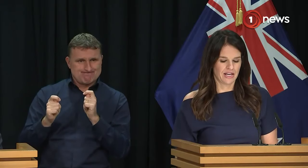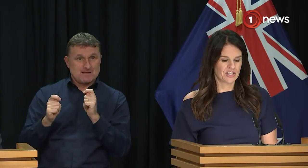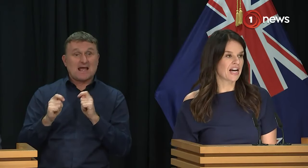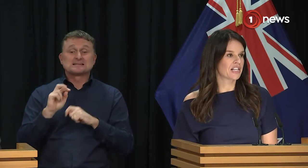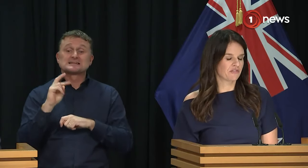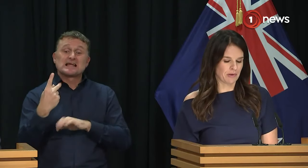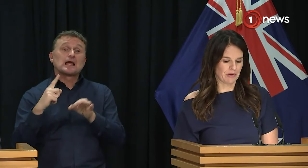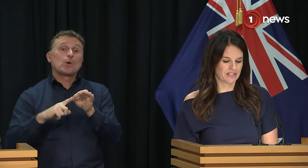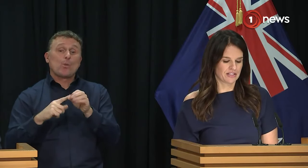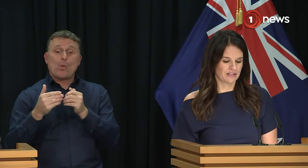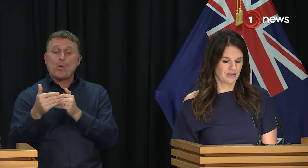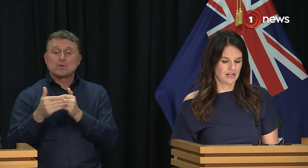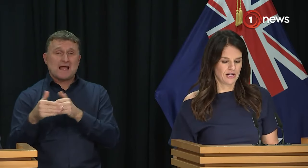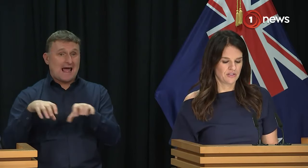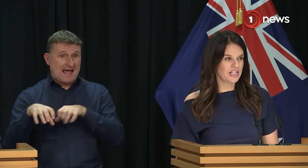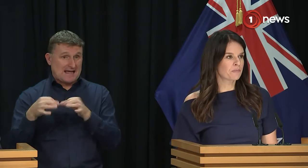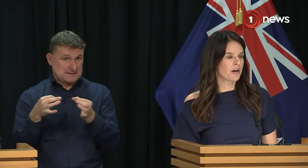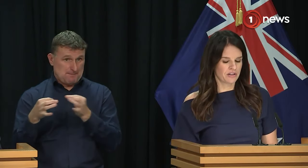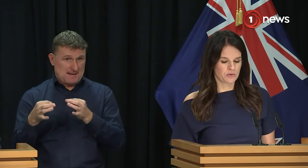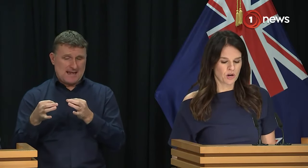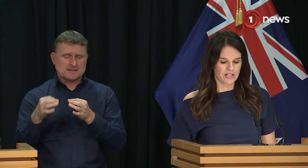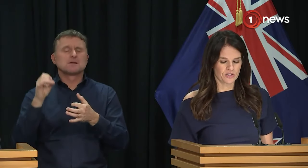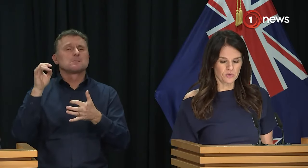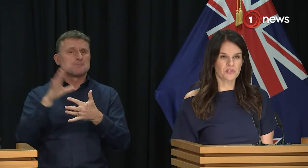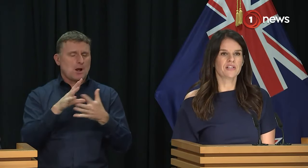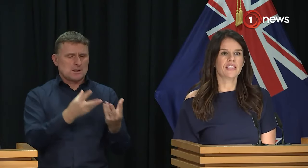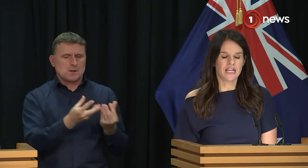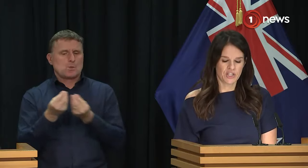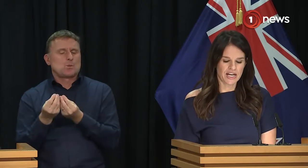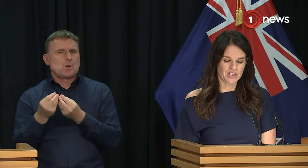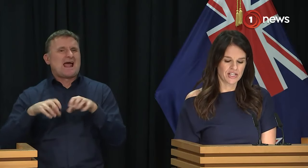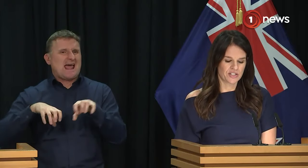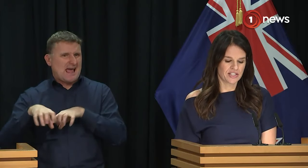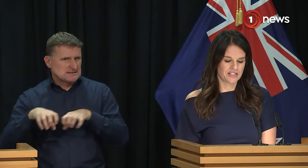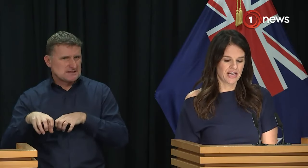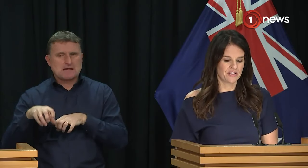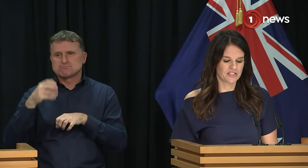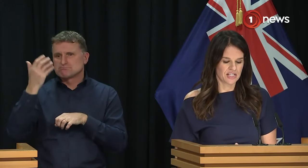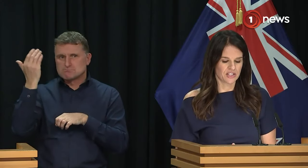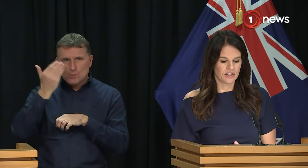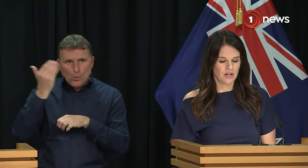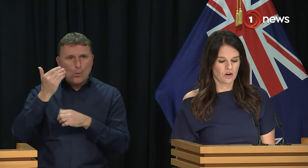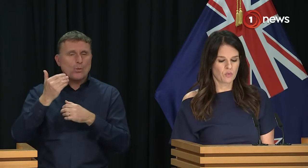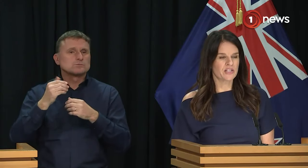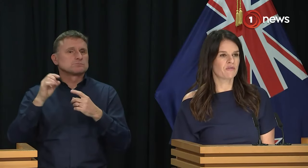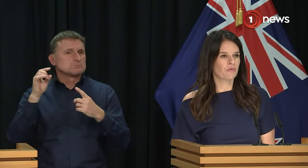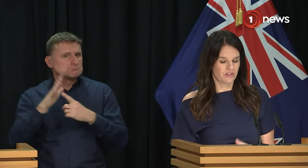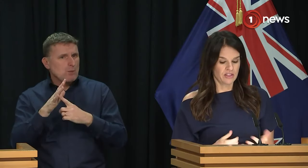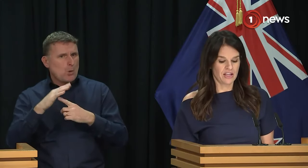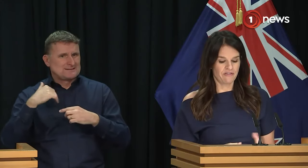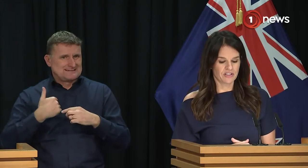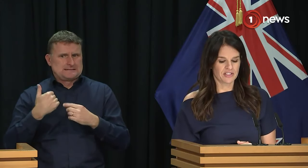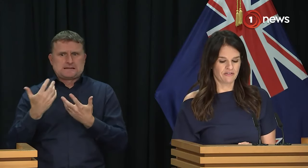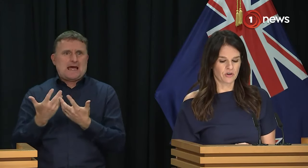plan and targets for the public sector. These priorities will guide schools, education agencies and the sector on where